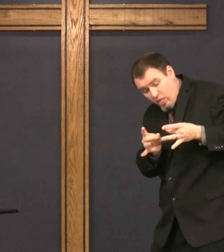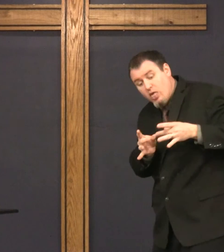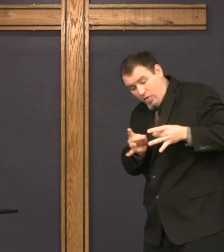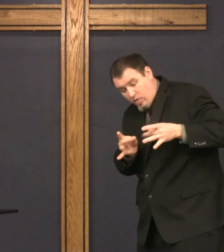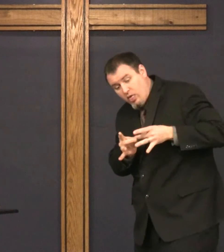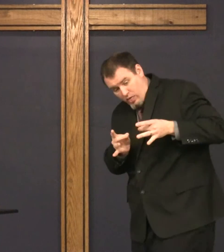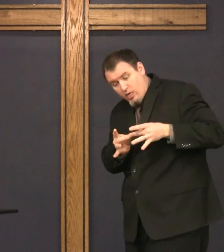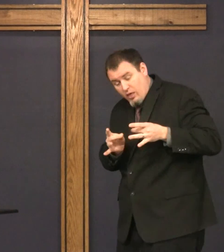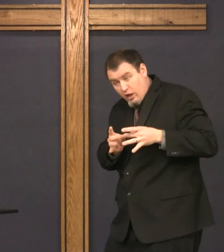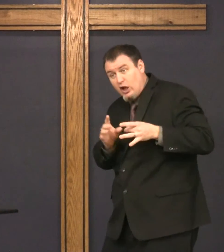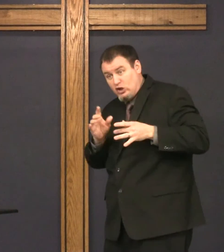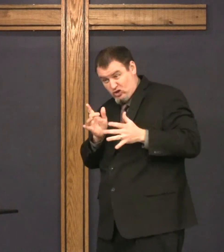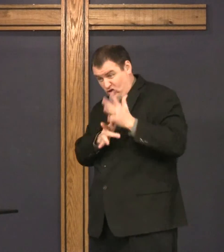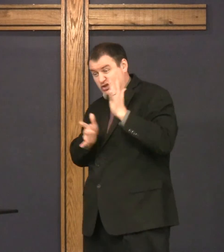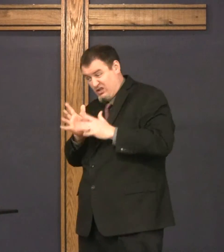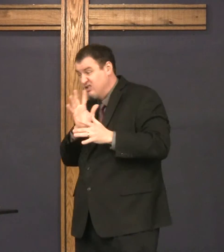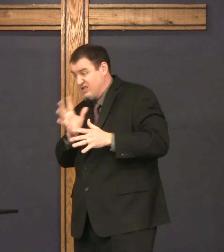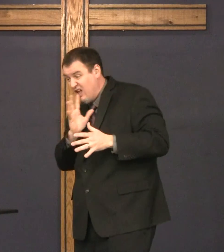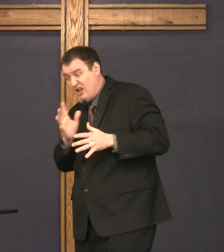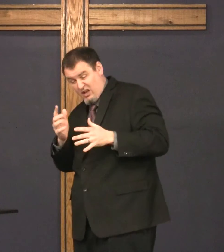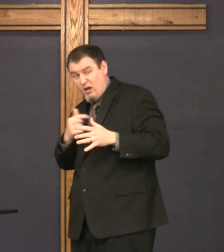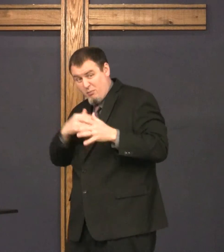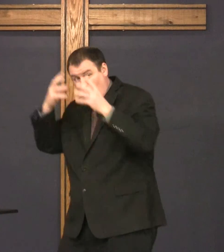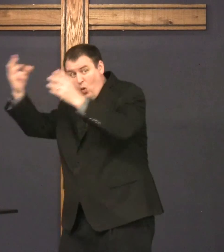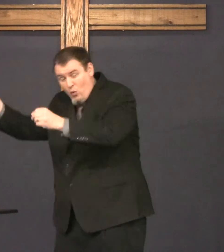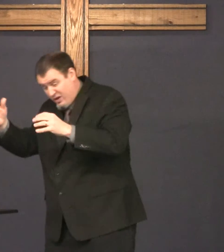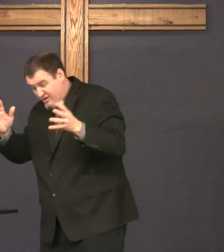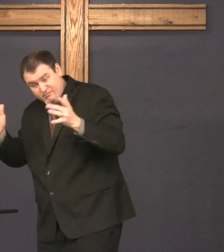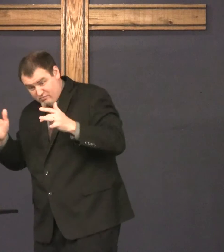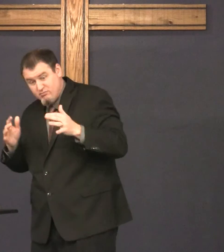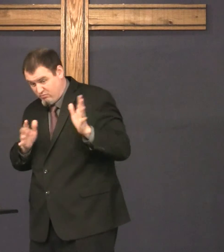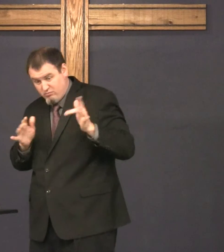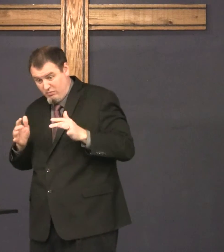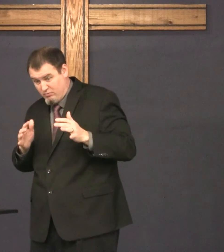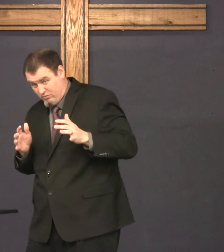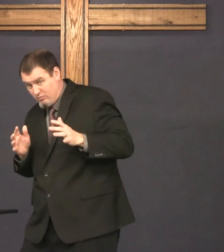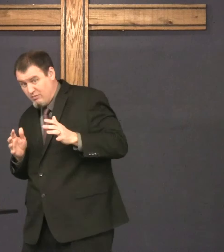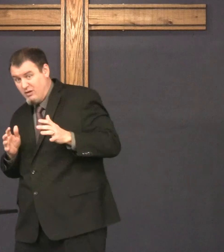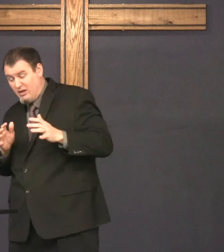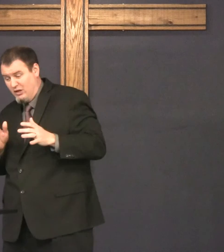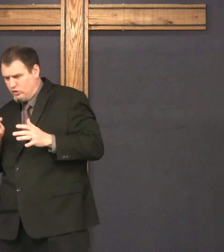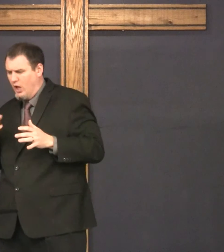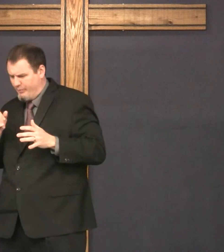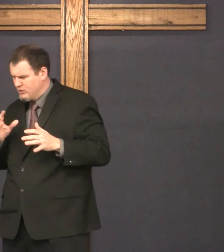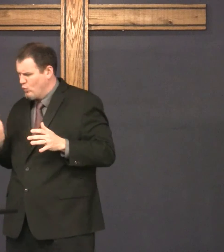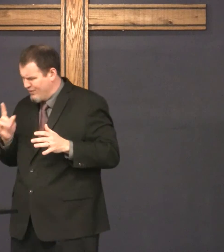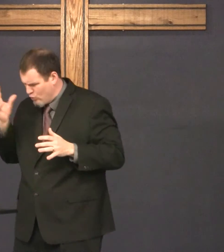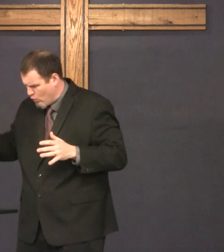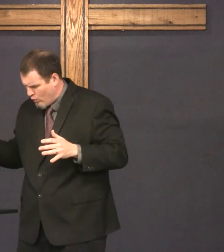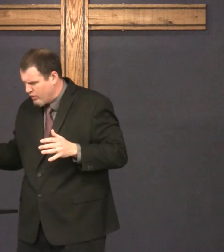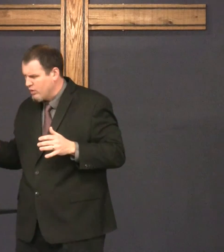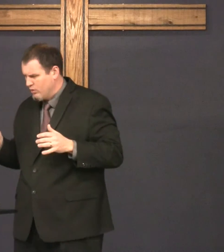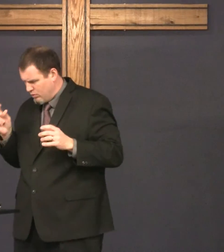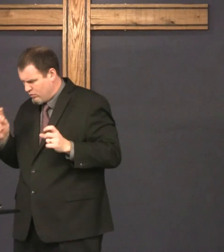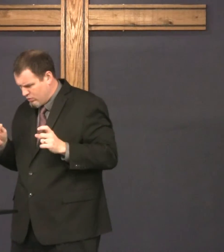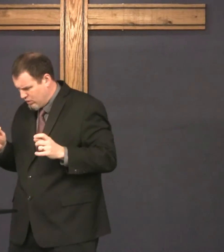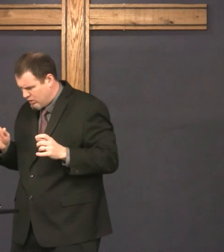I want you to gather and Jesus is talking about where he's going. And Thomas says, where are you going?